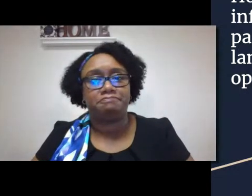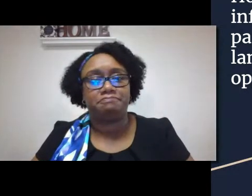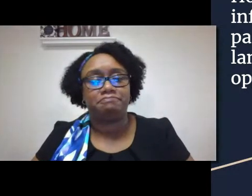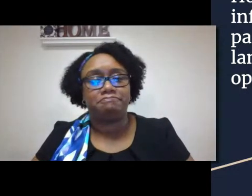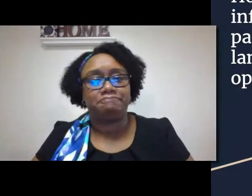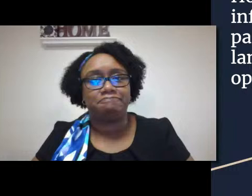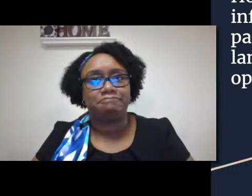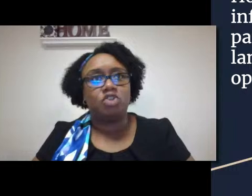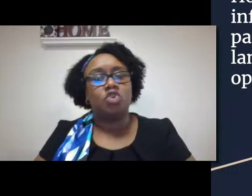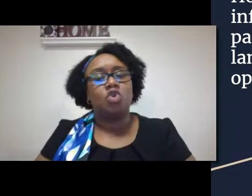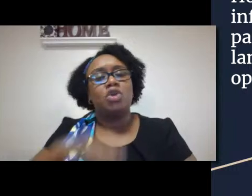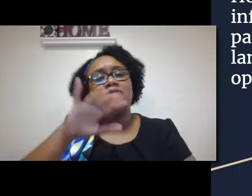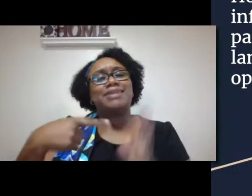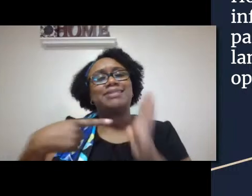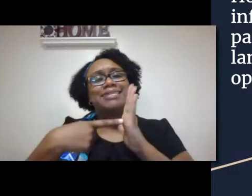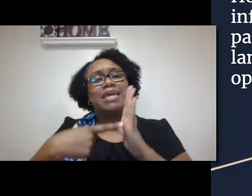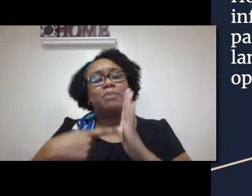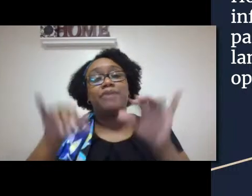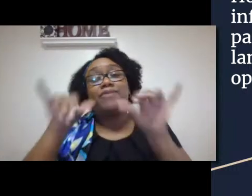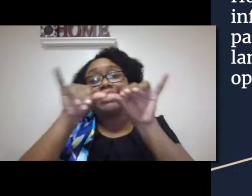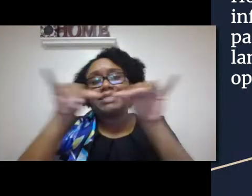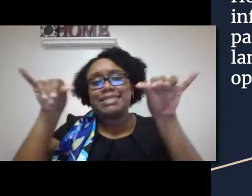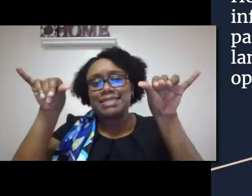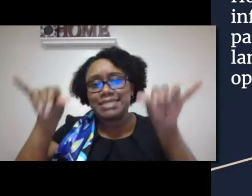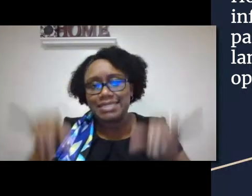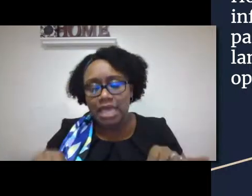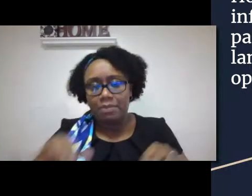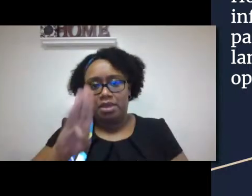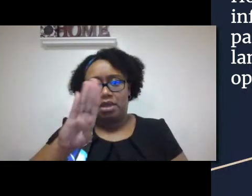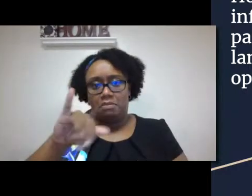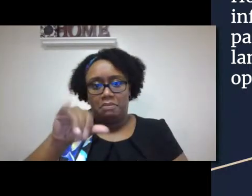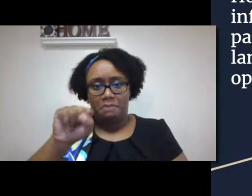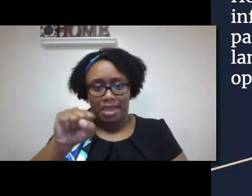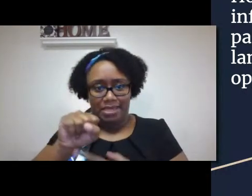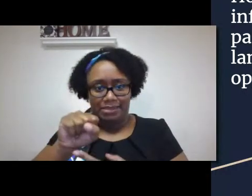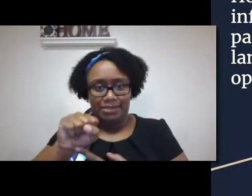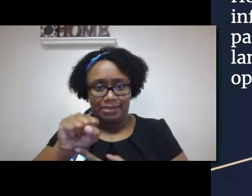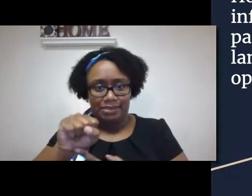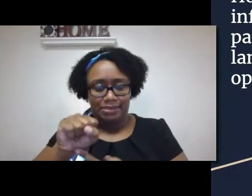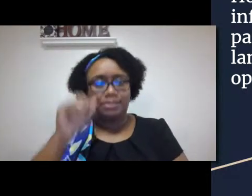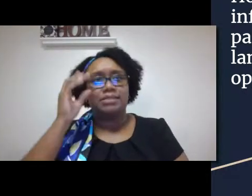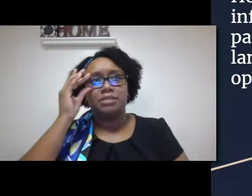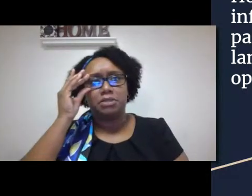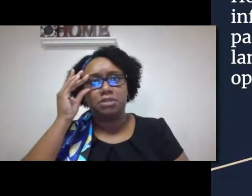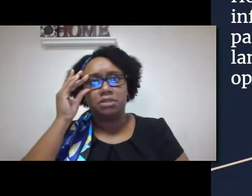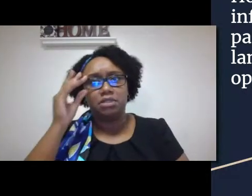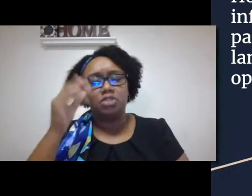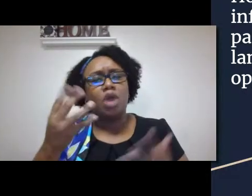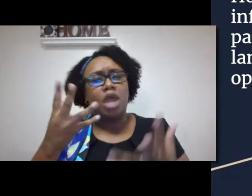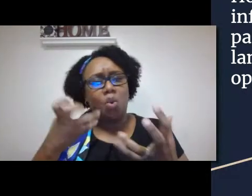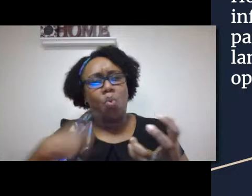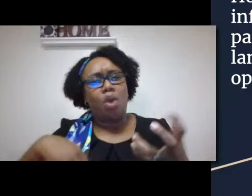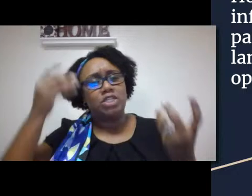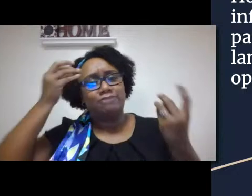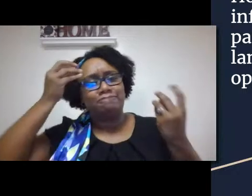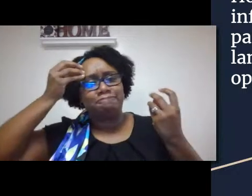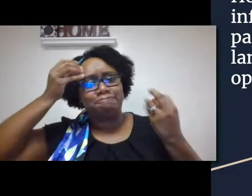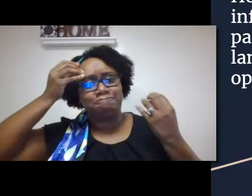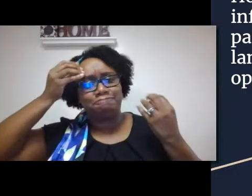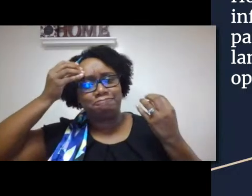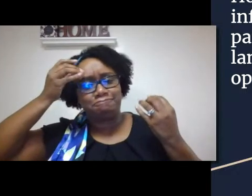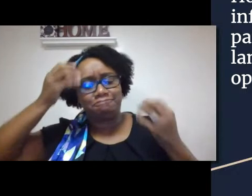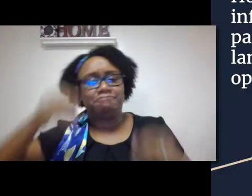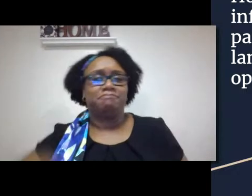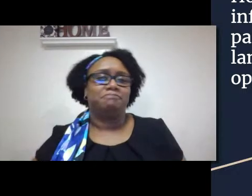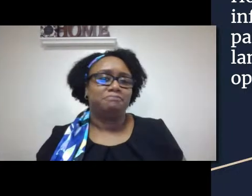that's why audiologists possibly focus more on hearing language than they do on American Sign Language. This